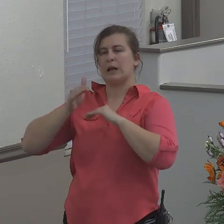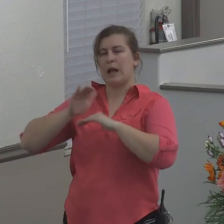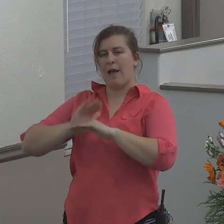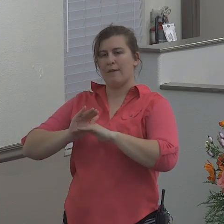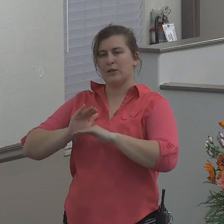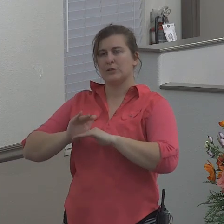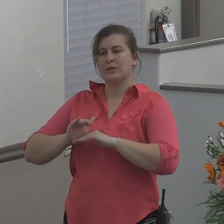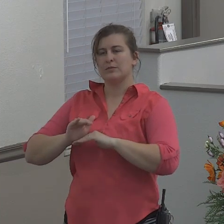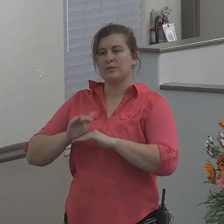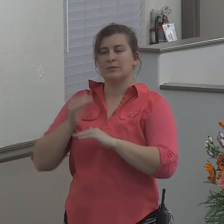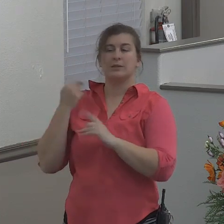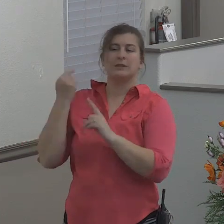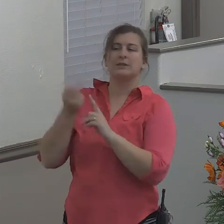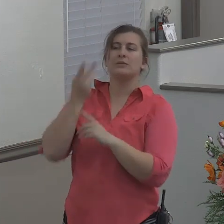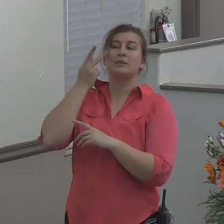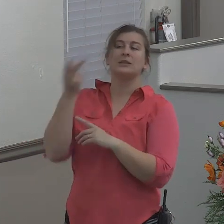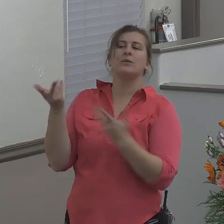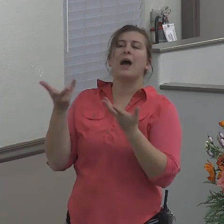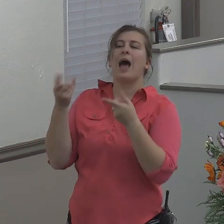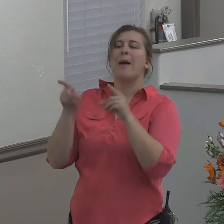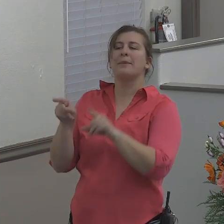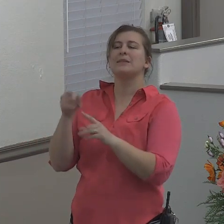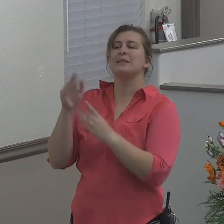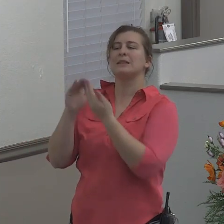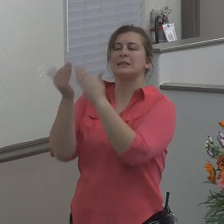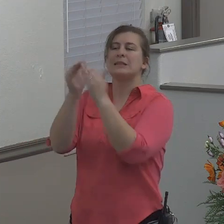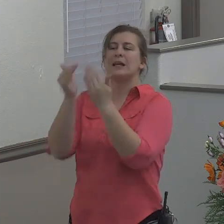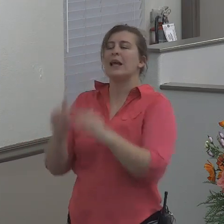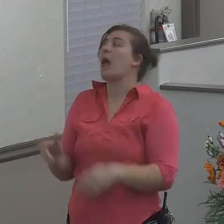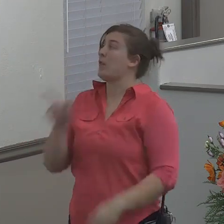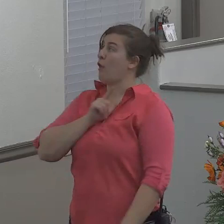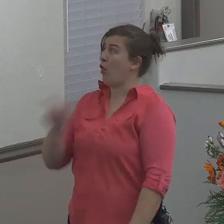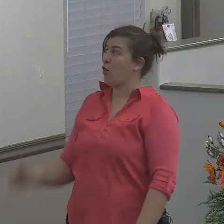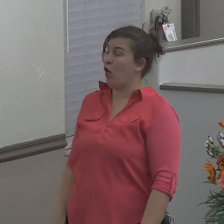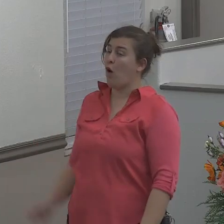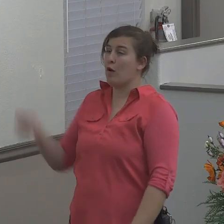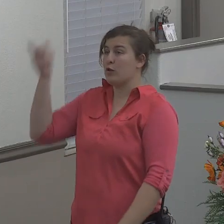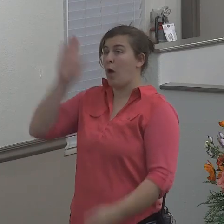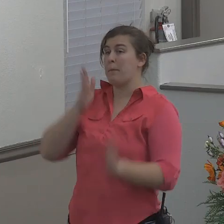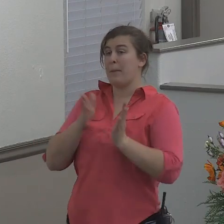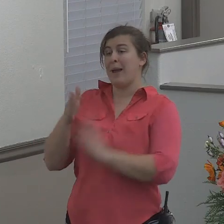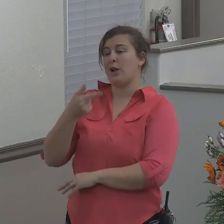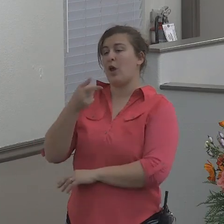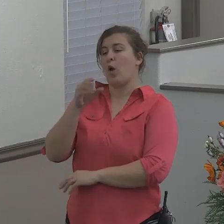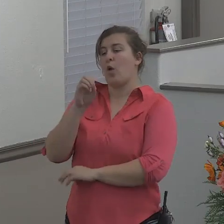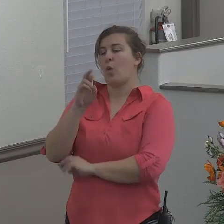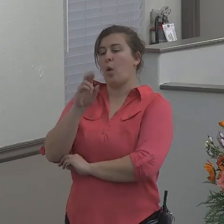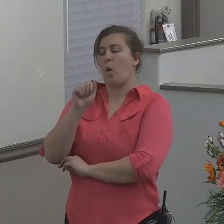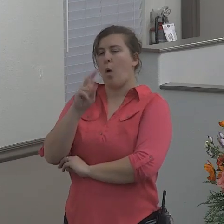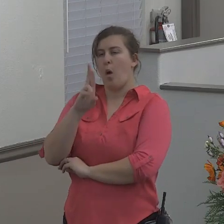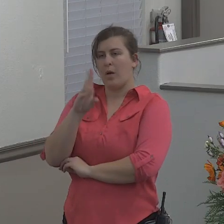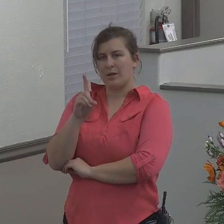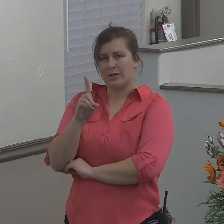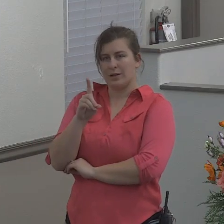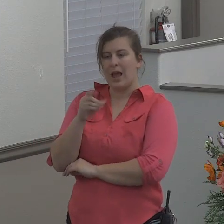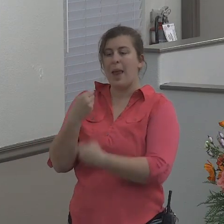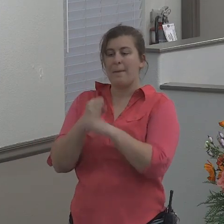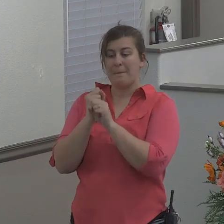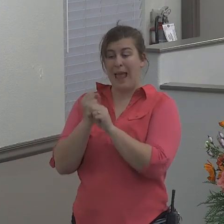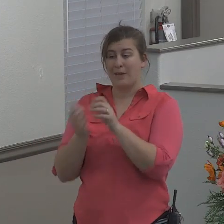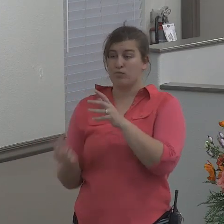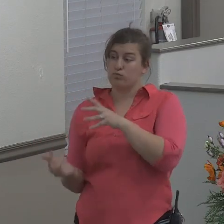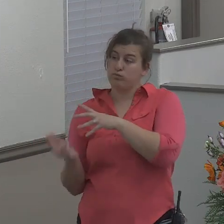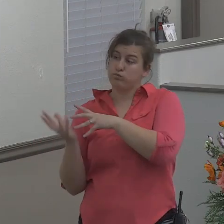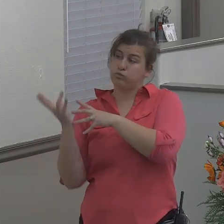would become of the city and the Lord God prepared a gourd and made it to come up